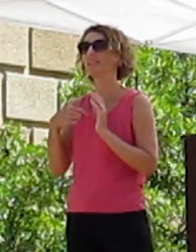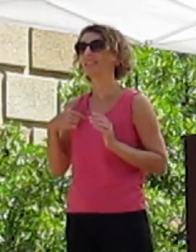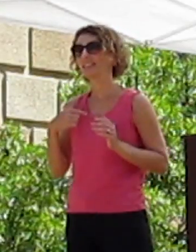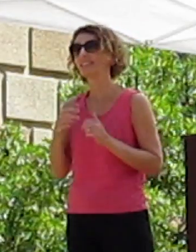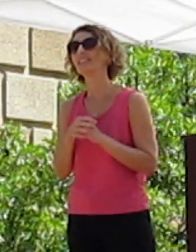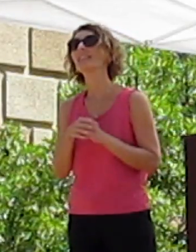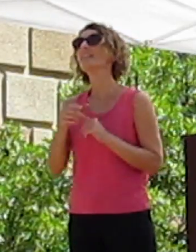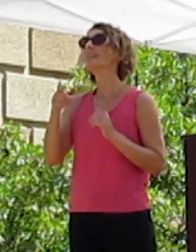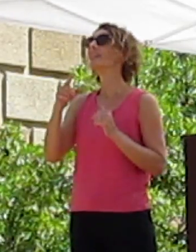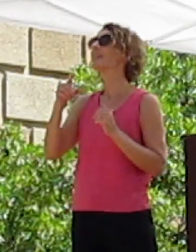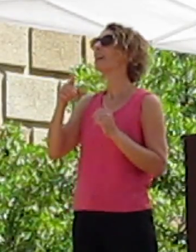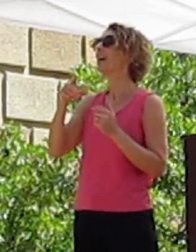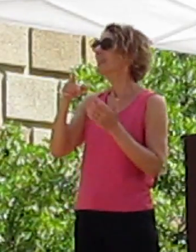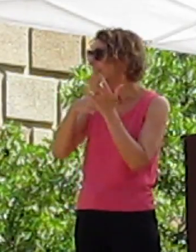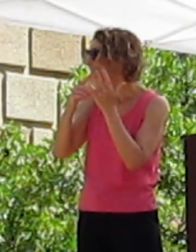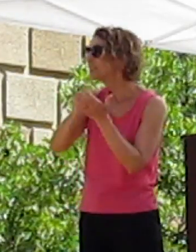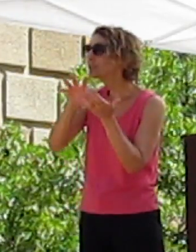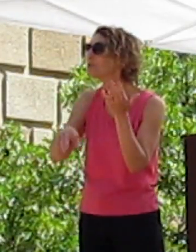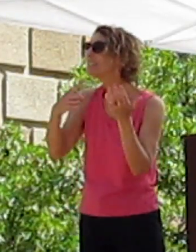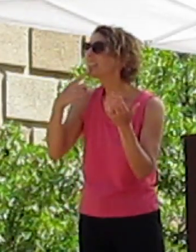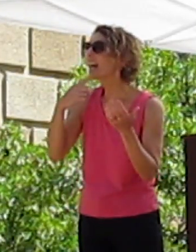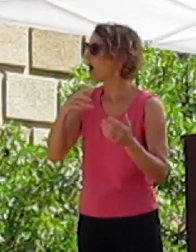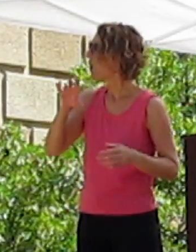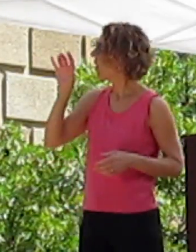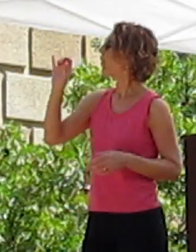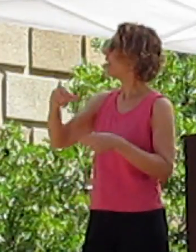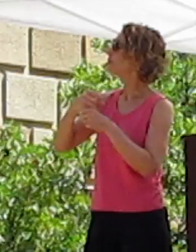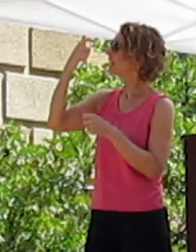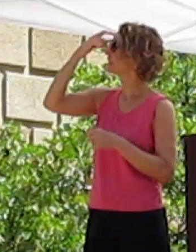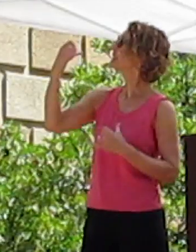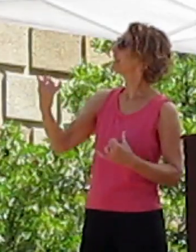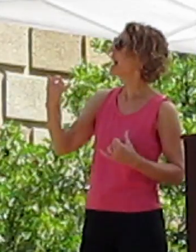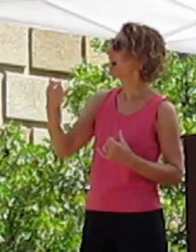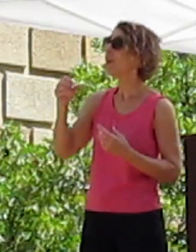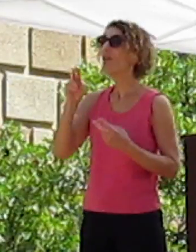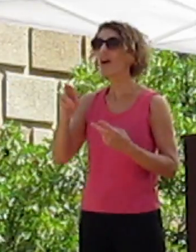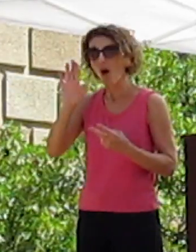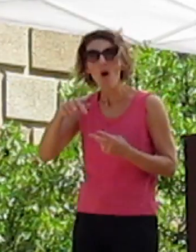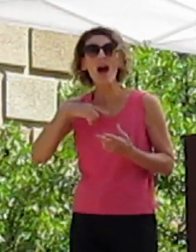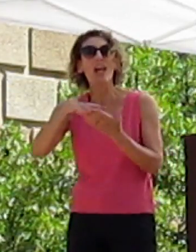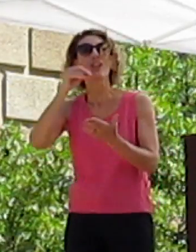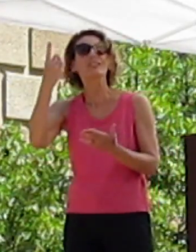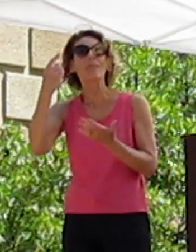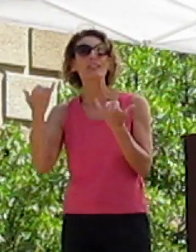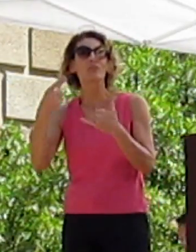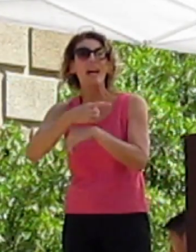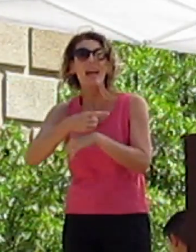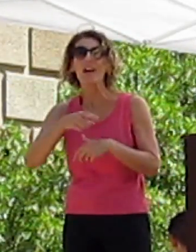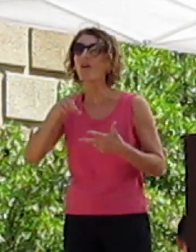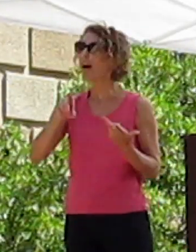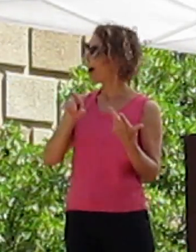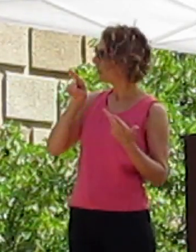When I have students telling me things like, Oh, that makes sense now. Or, I learned something today. Or,